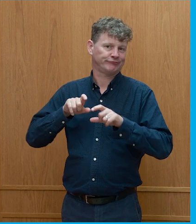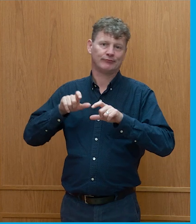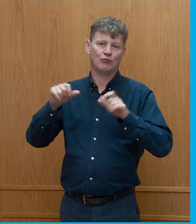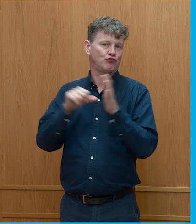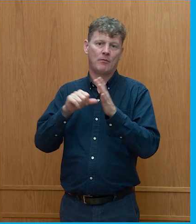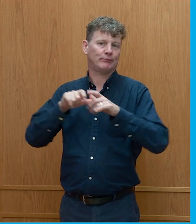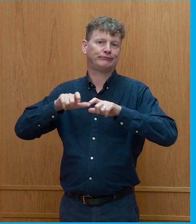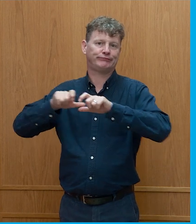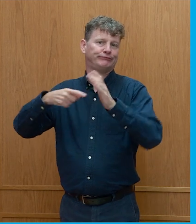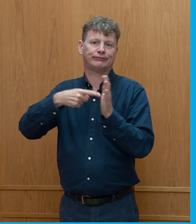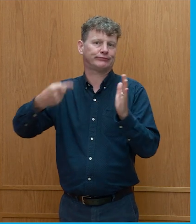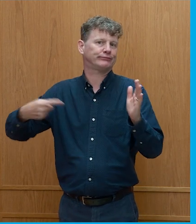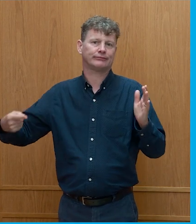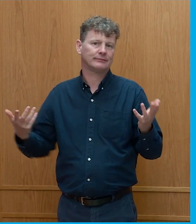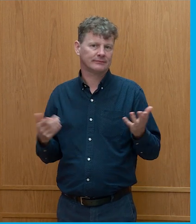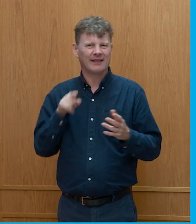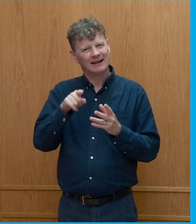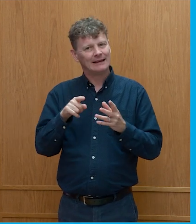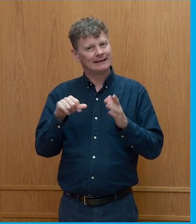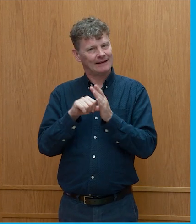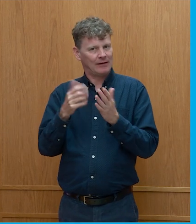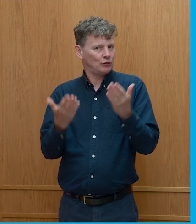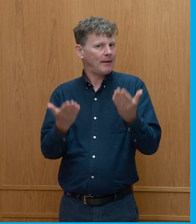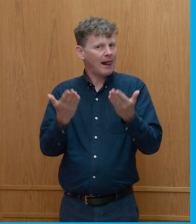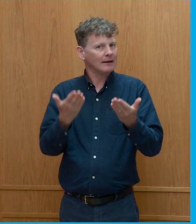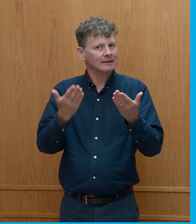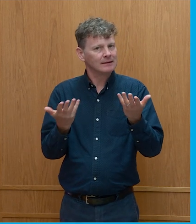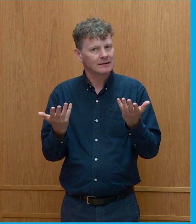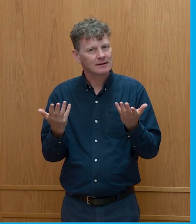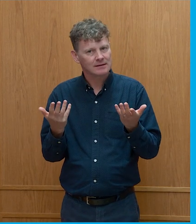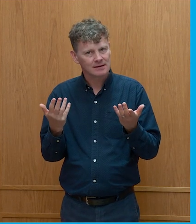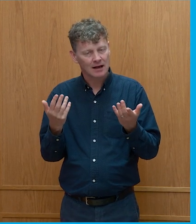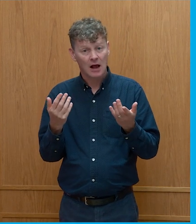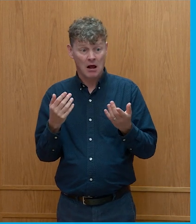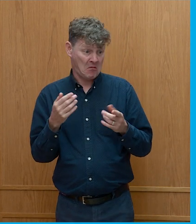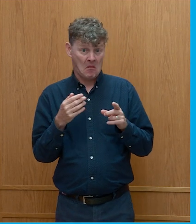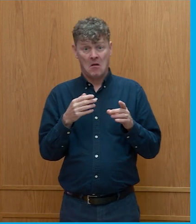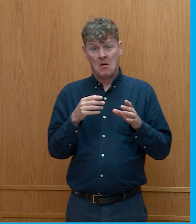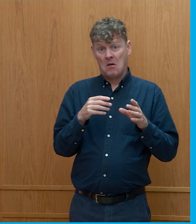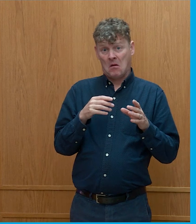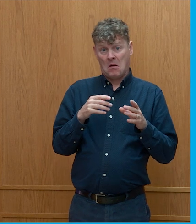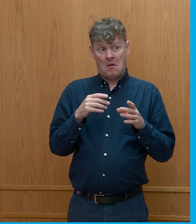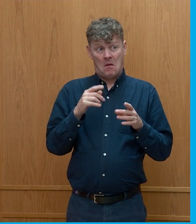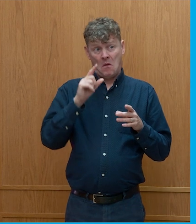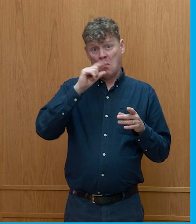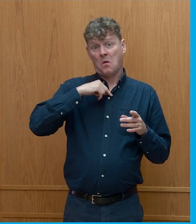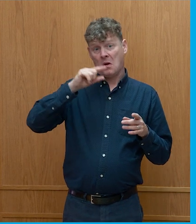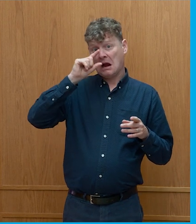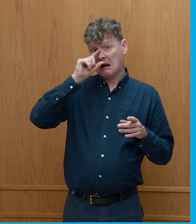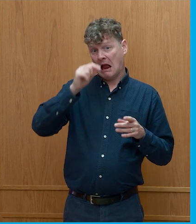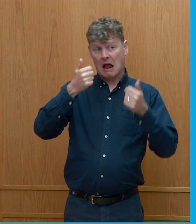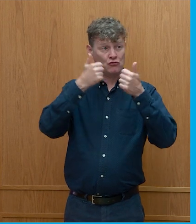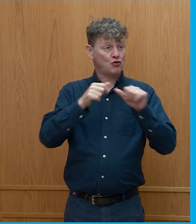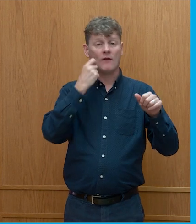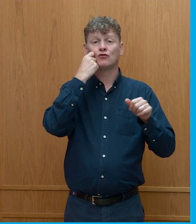that to me is the balancing act. I don't you know we could sort of solve it tomorrow if we just became an autocracy